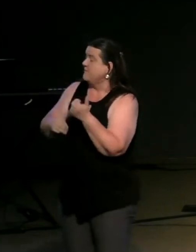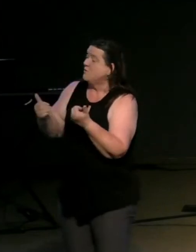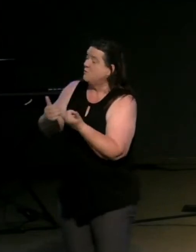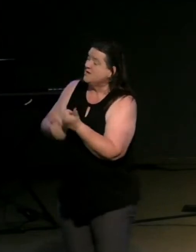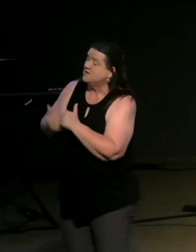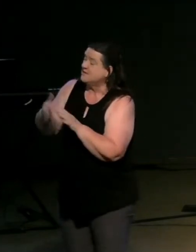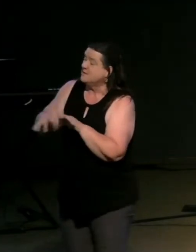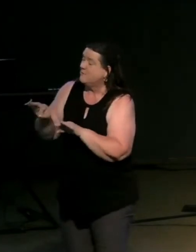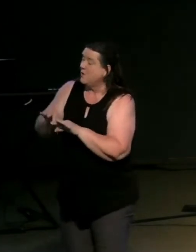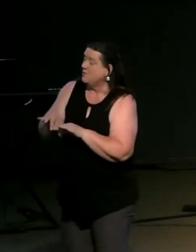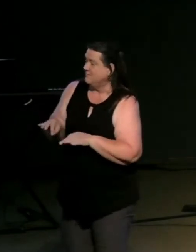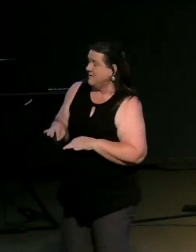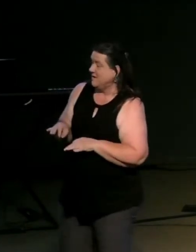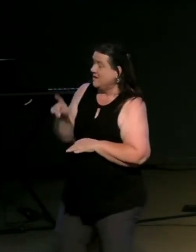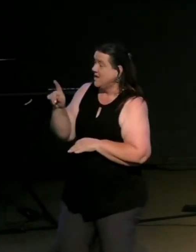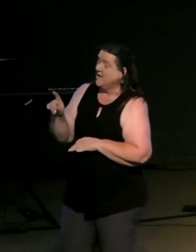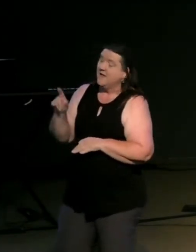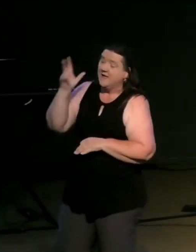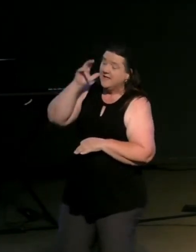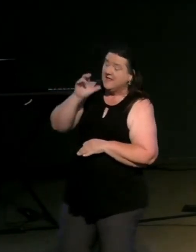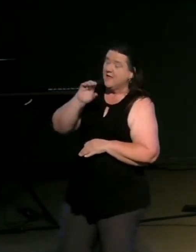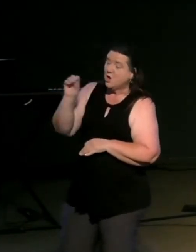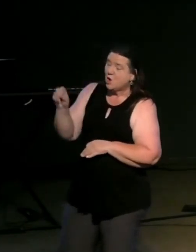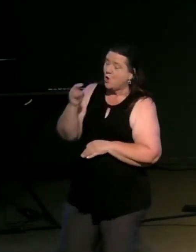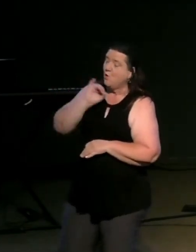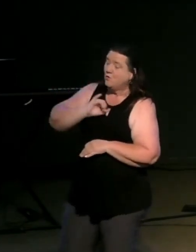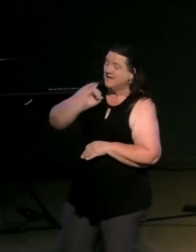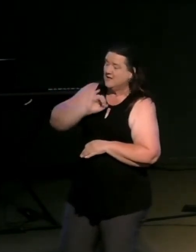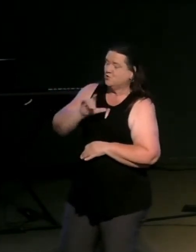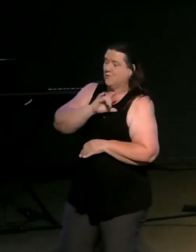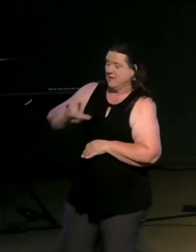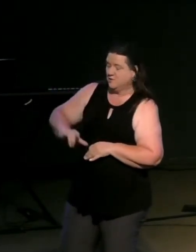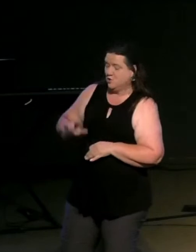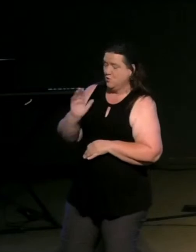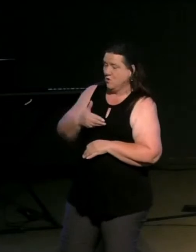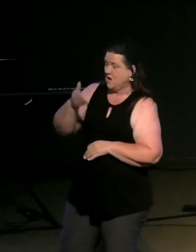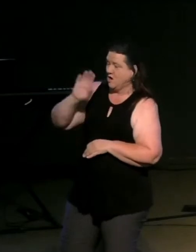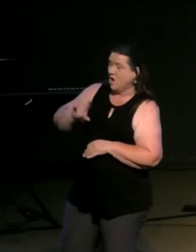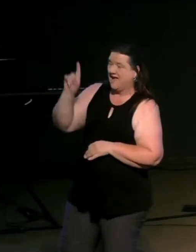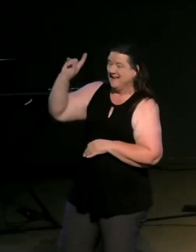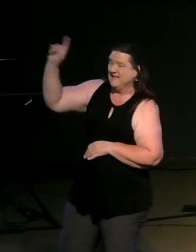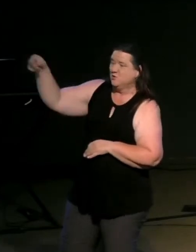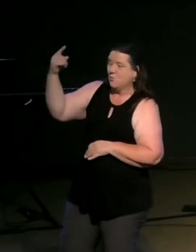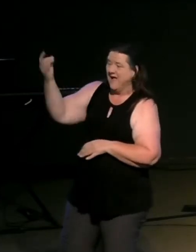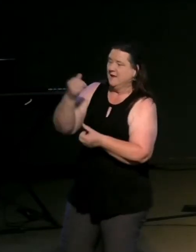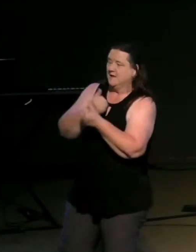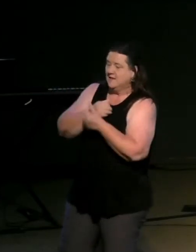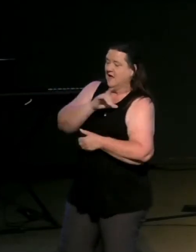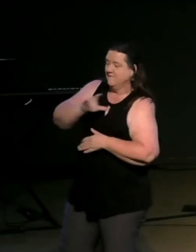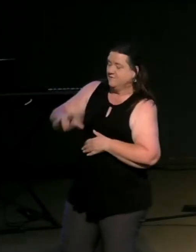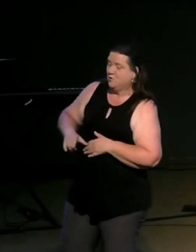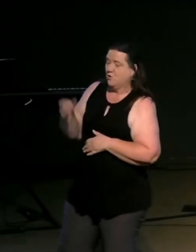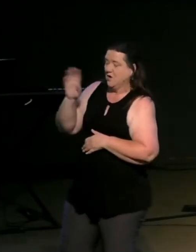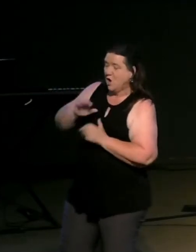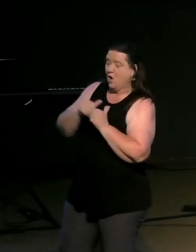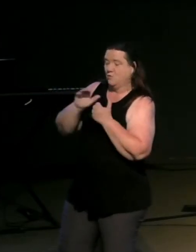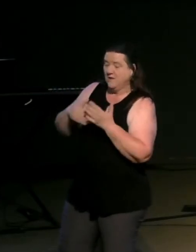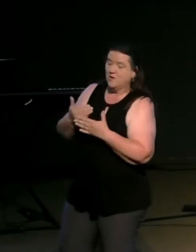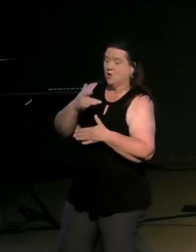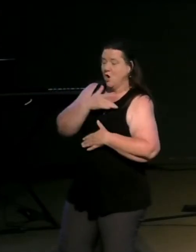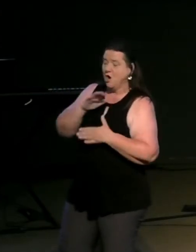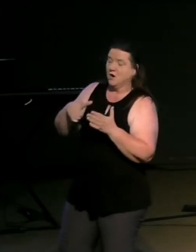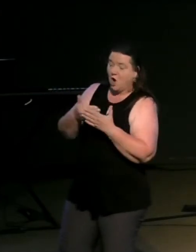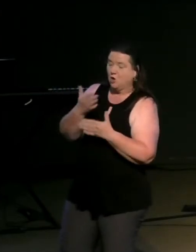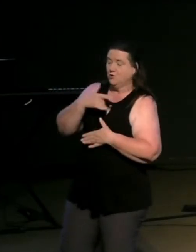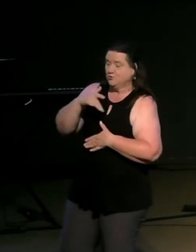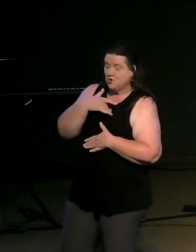answered jesus is this hero israel the lord our god the lord is one love the lord your god with all your heart with all your soul with all your